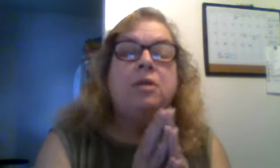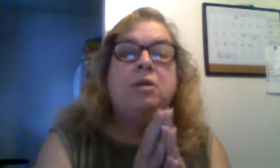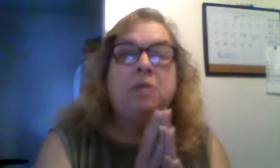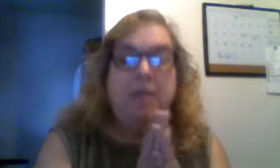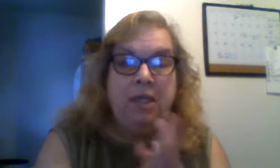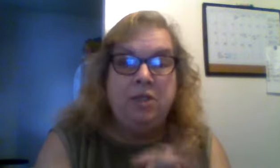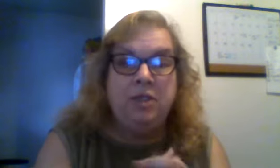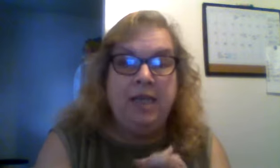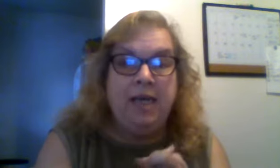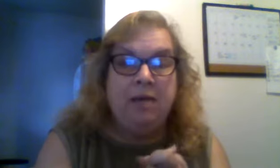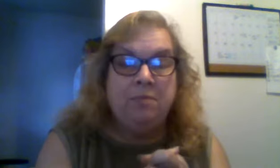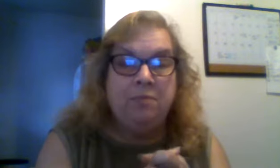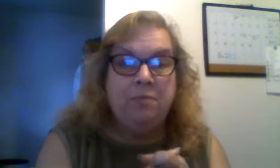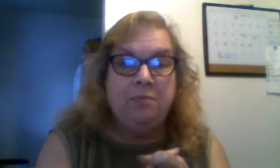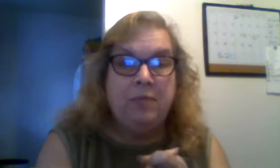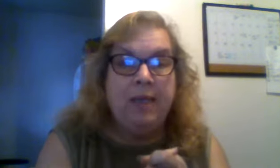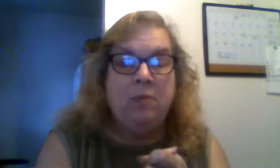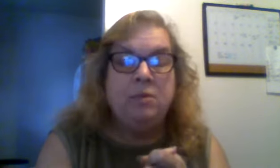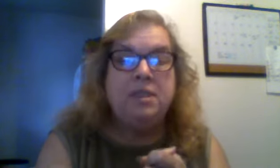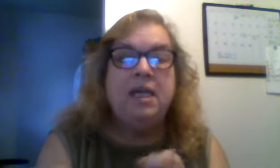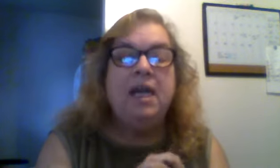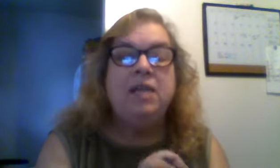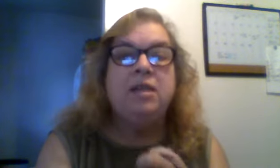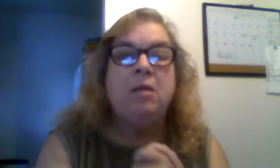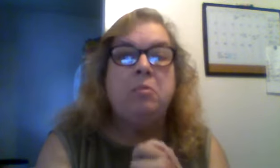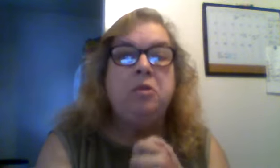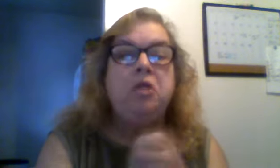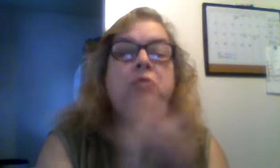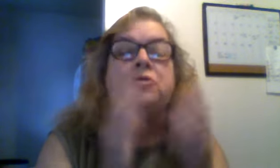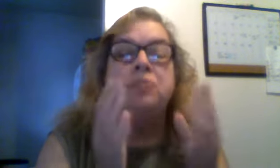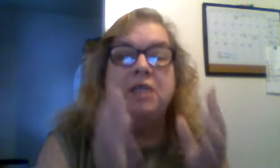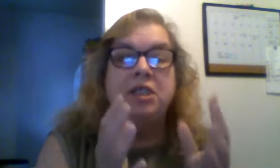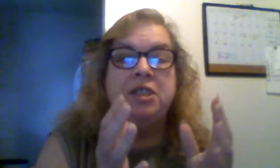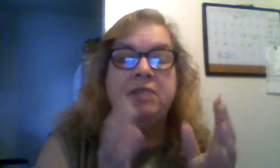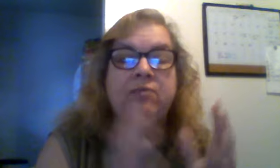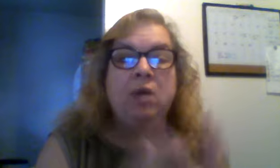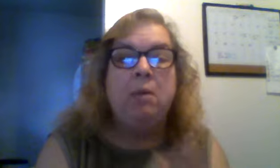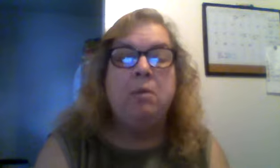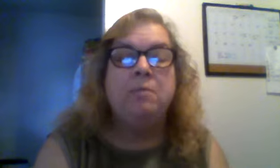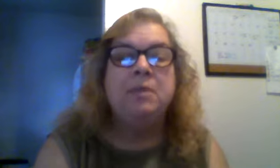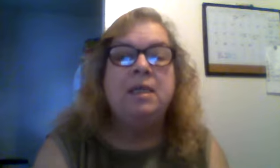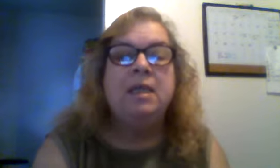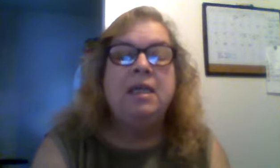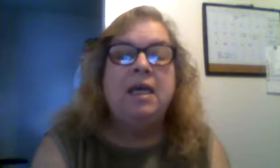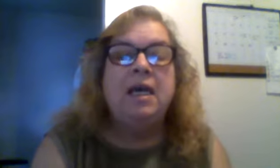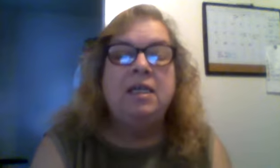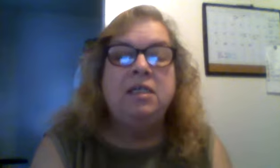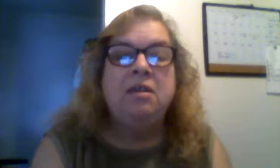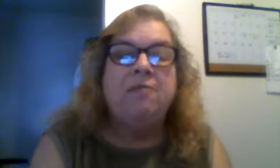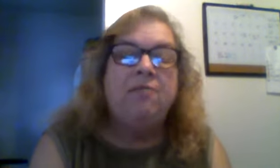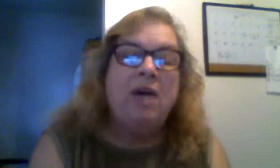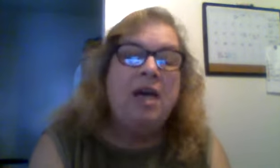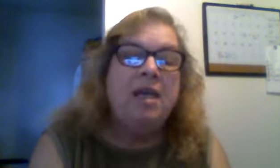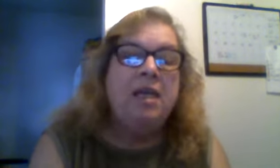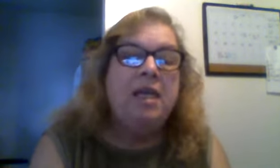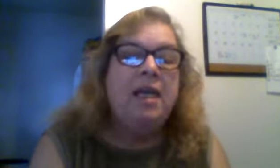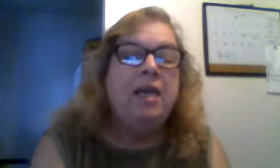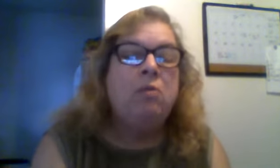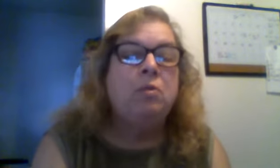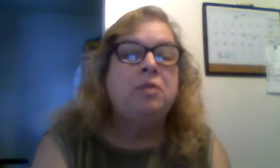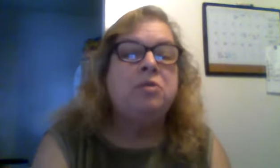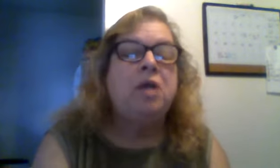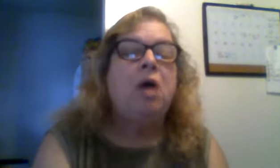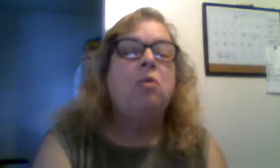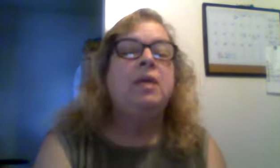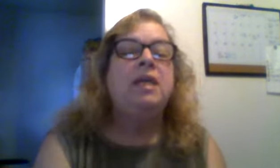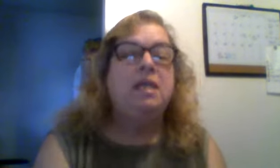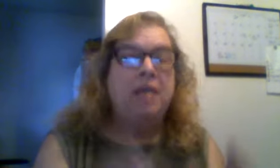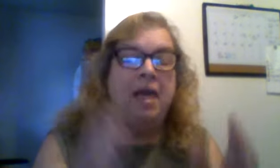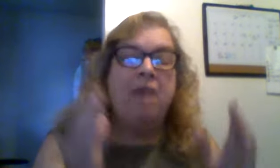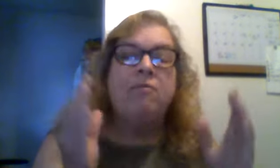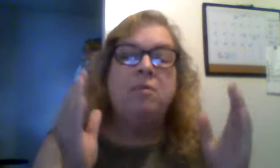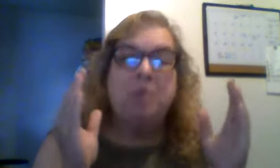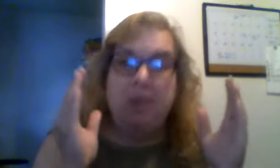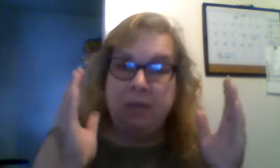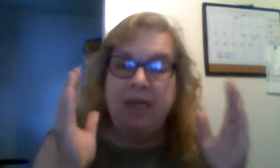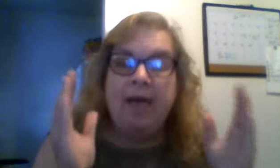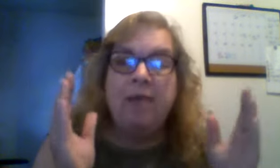their energy out it would take their nutrition from them until finally it would totally after a time